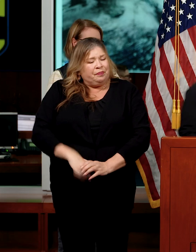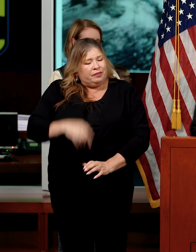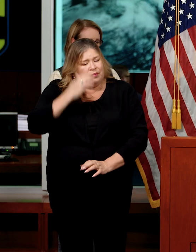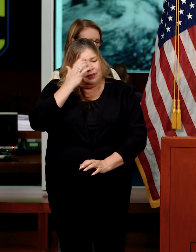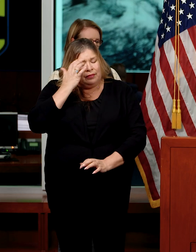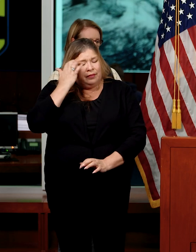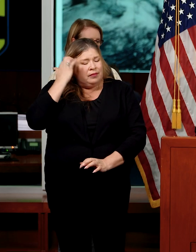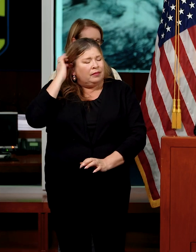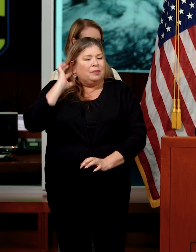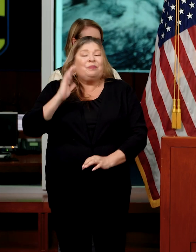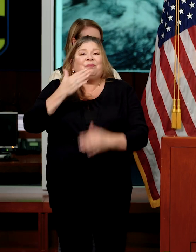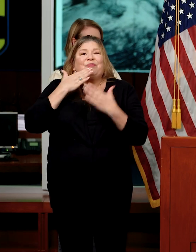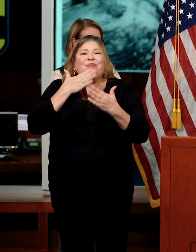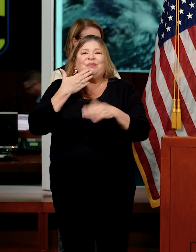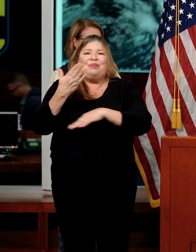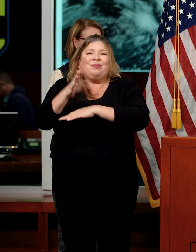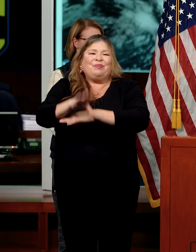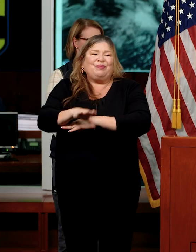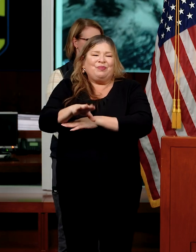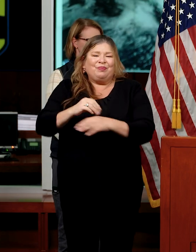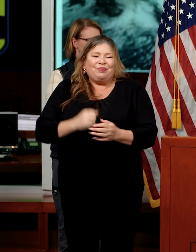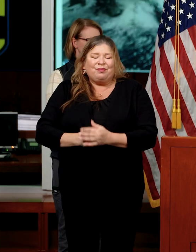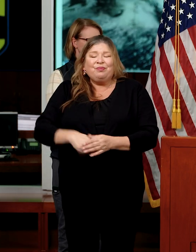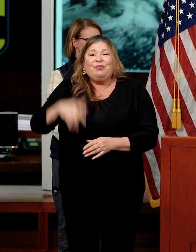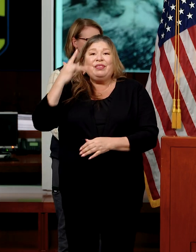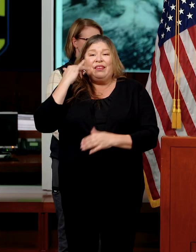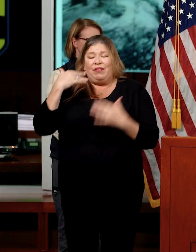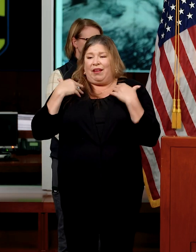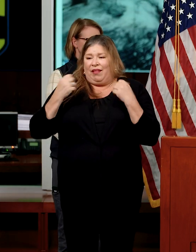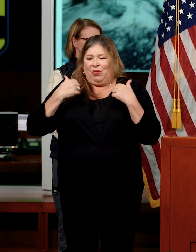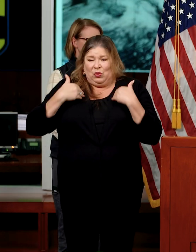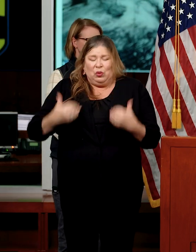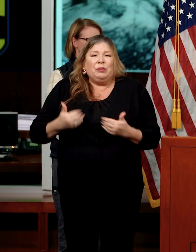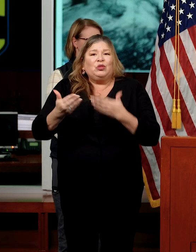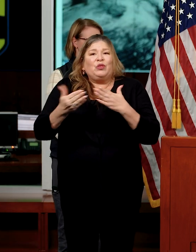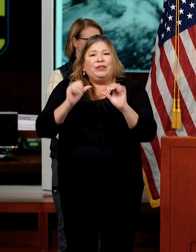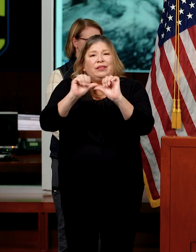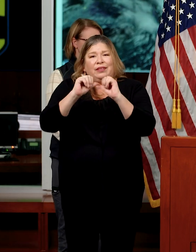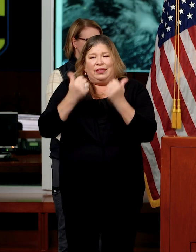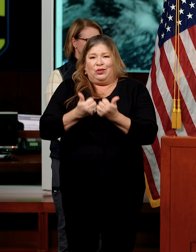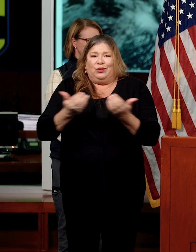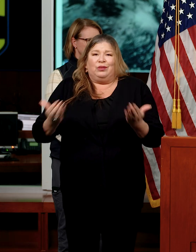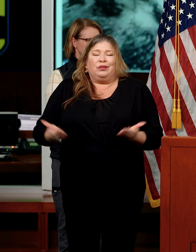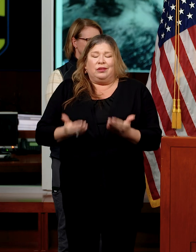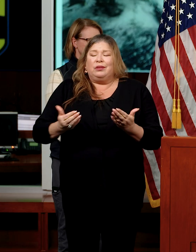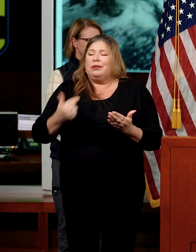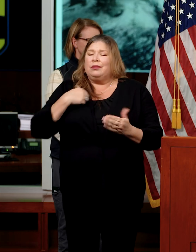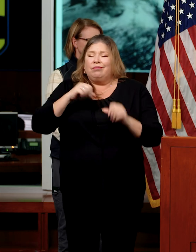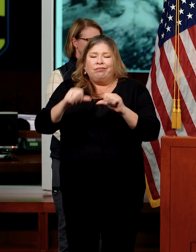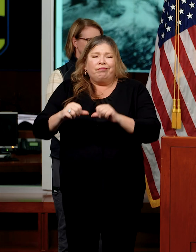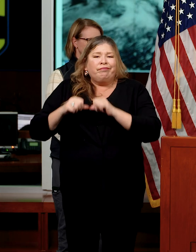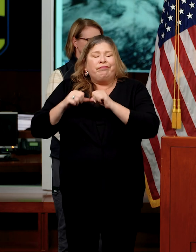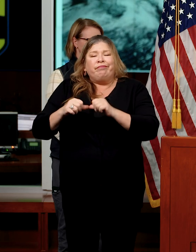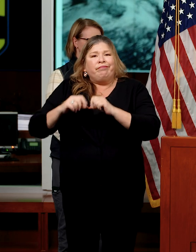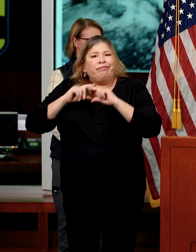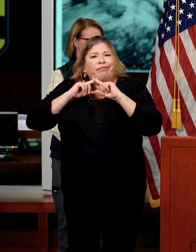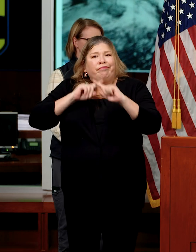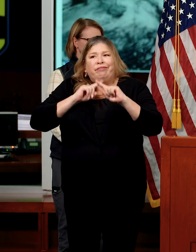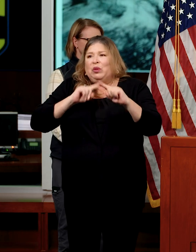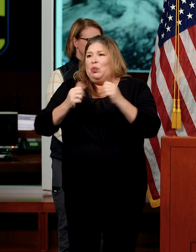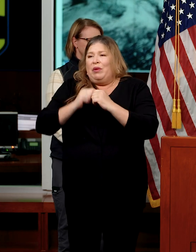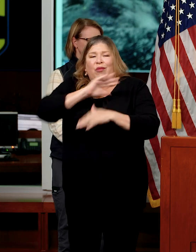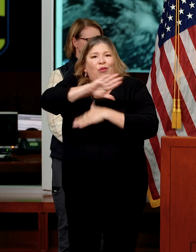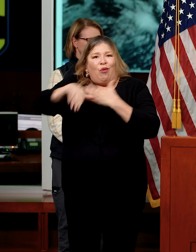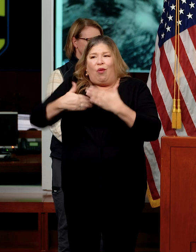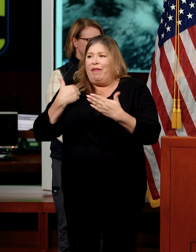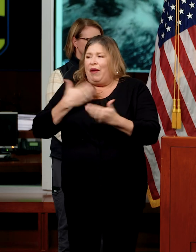Thank you, and good afternoon. The California Health and Human Service Agency continues to respond with all of our partners across the